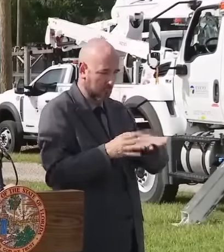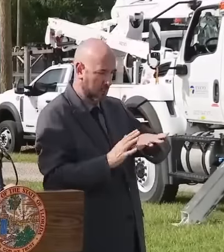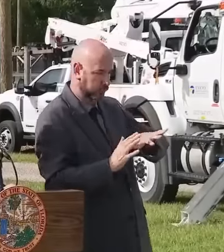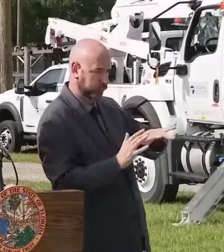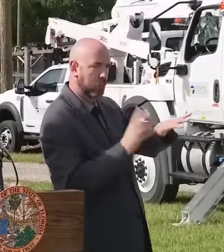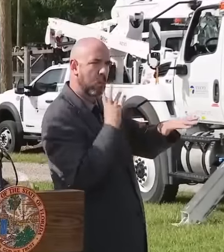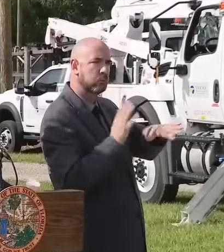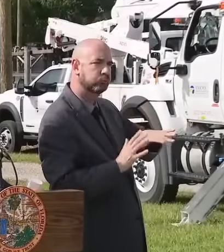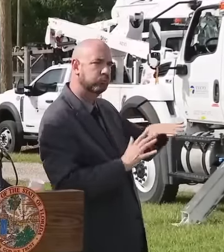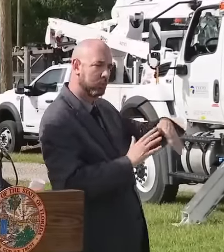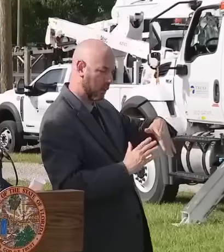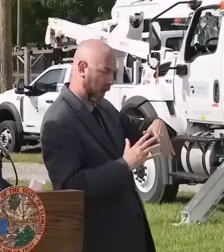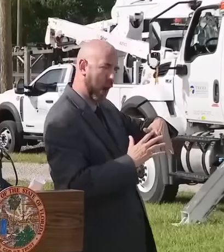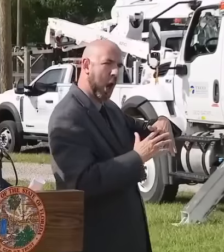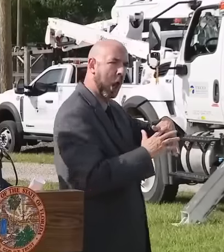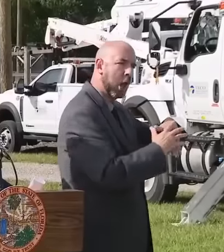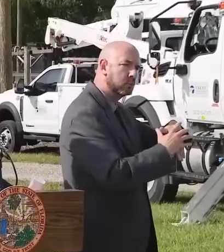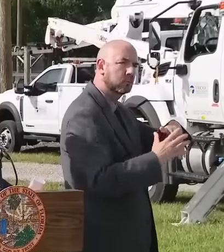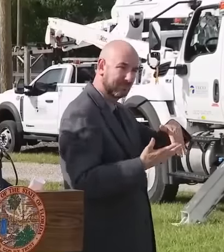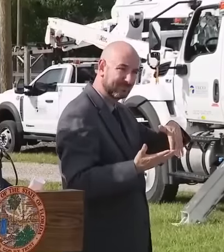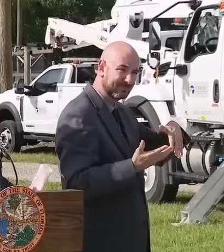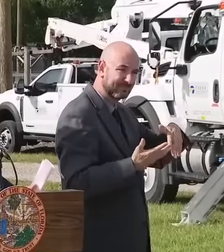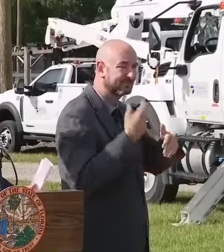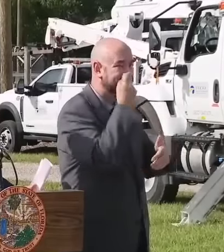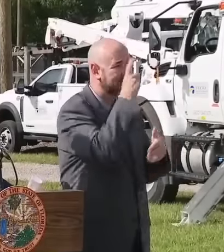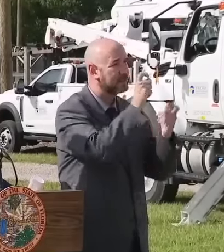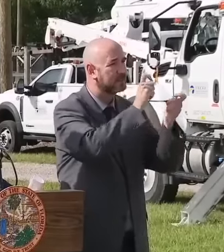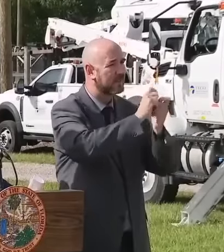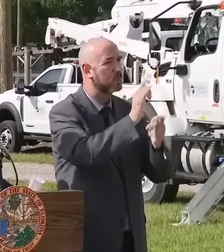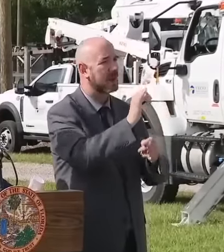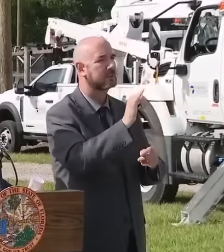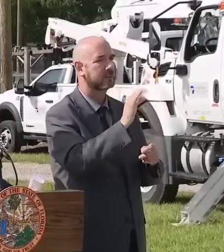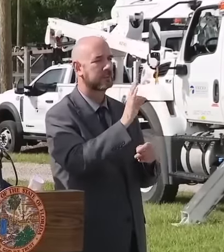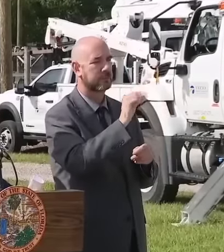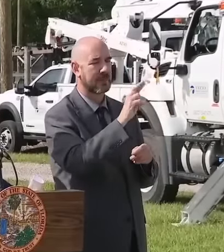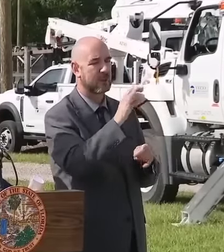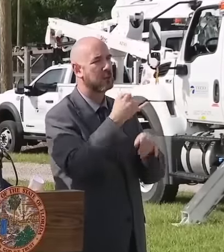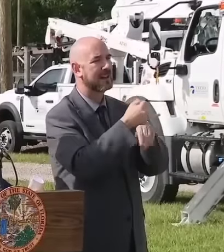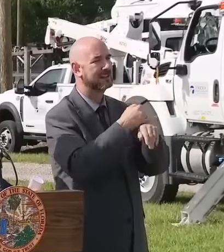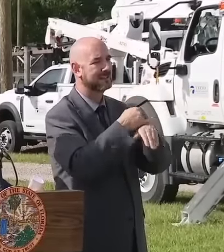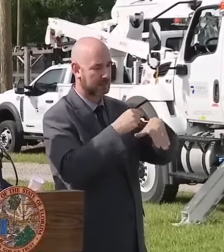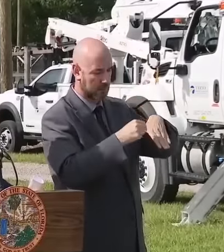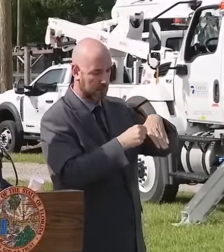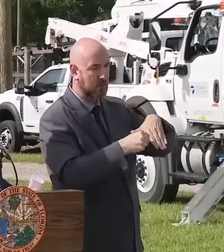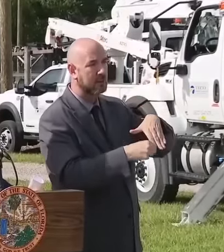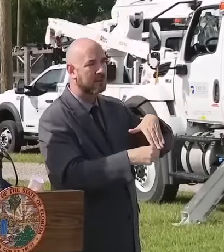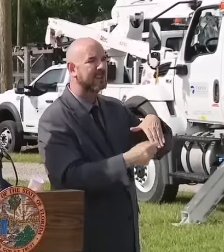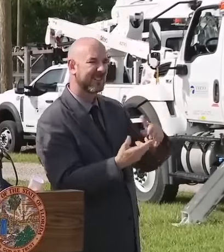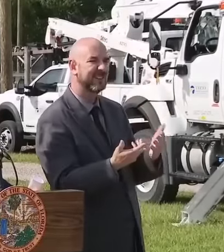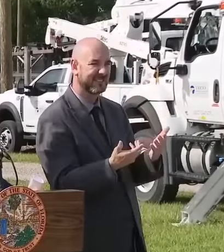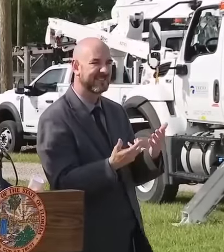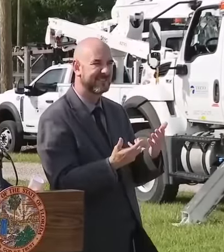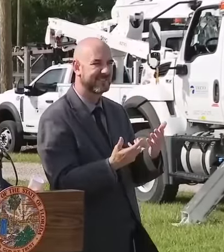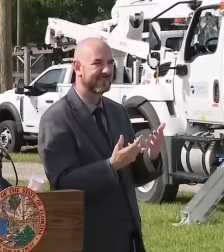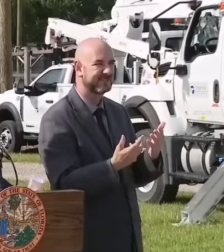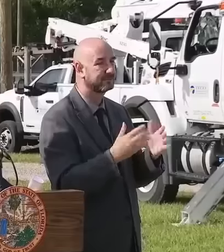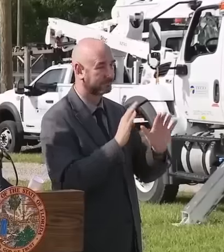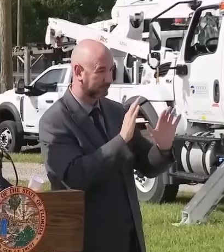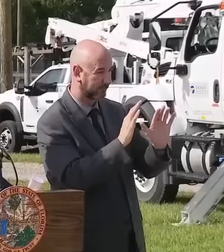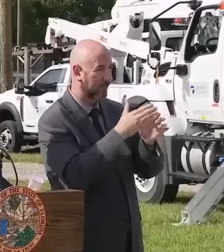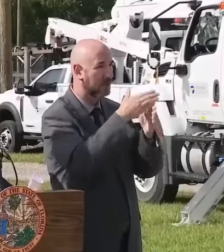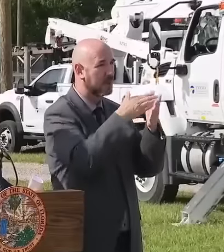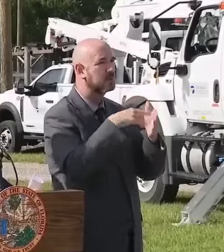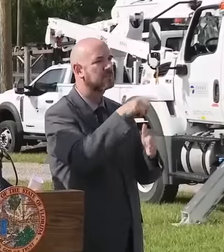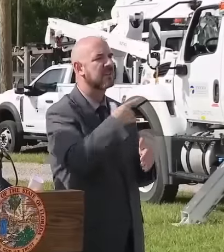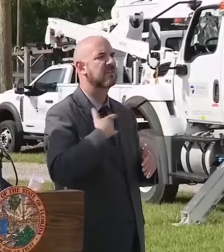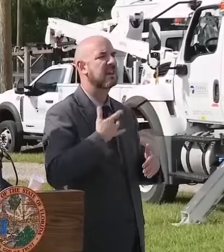islands and those low-lying areas. And so we always say you can hide from the wind, especially with Florida structures that